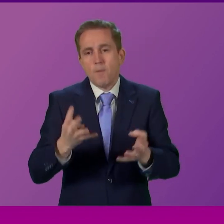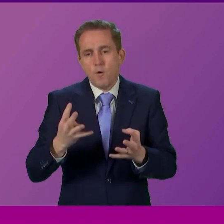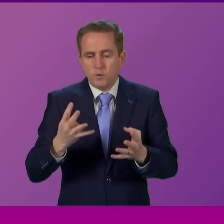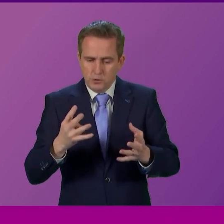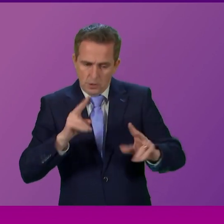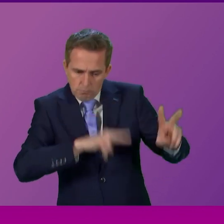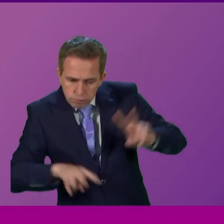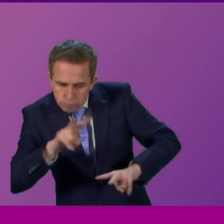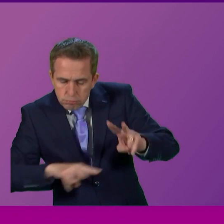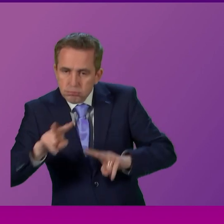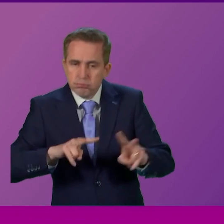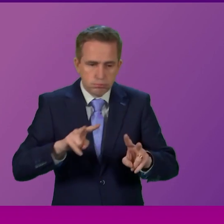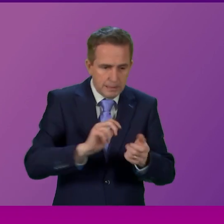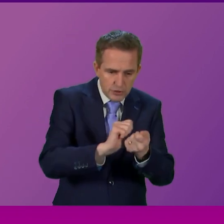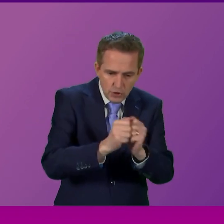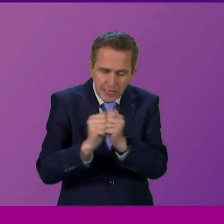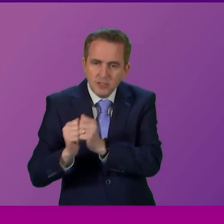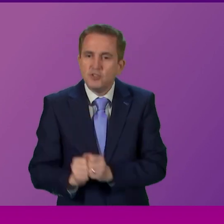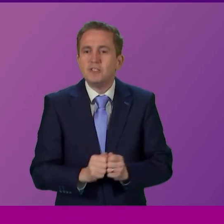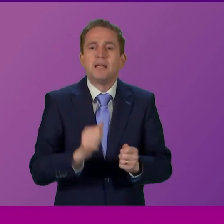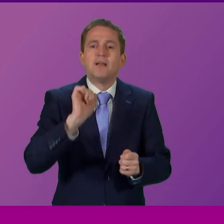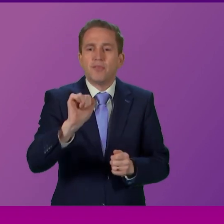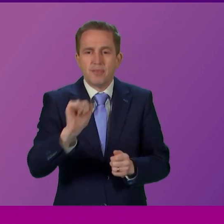in a time of great emergency